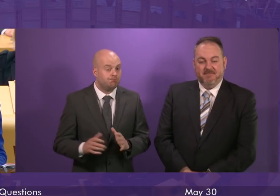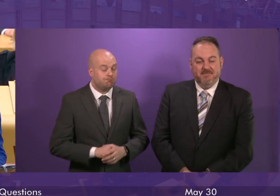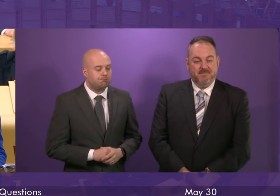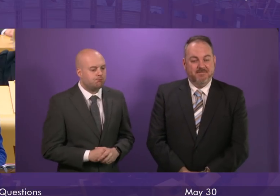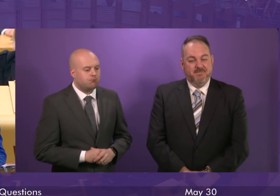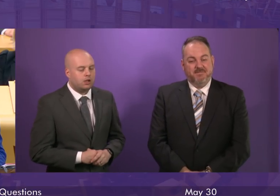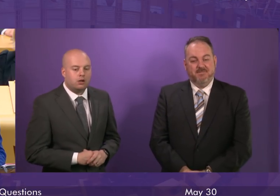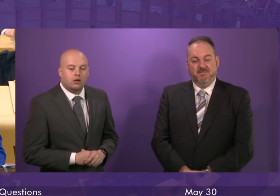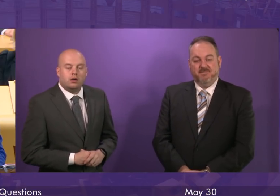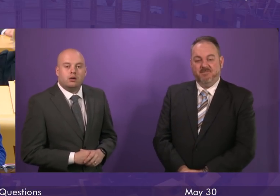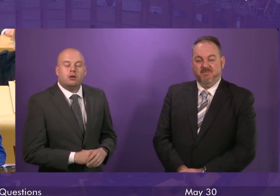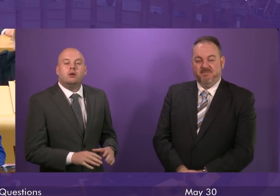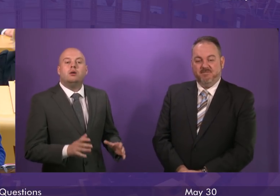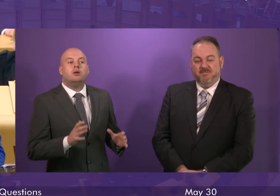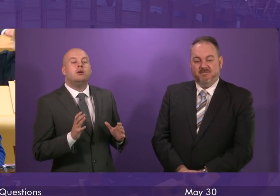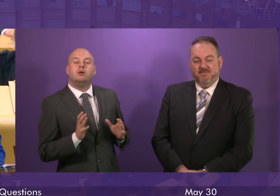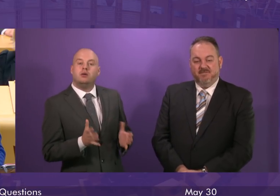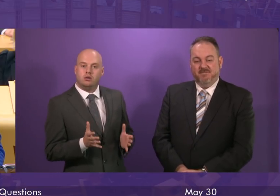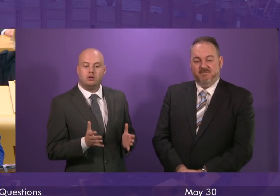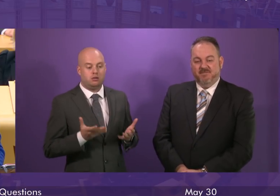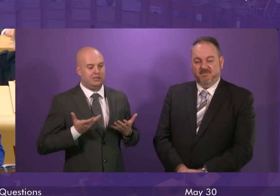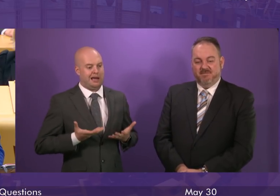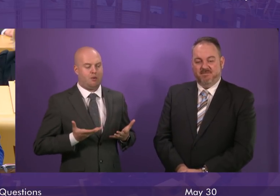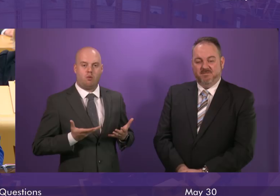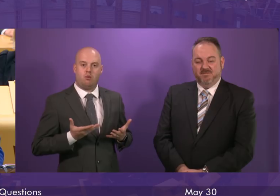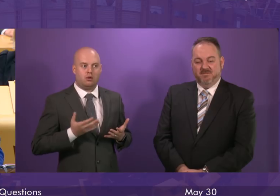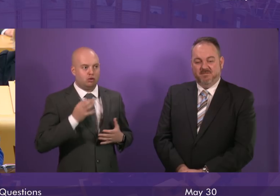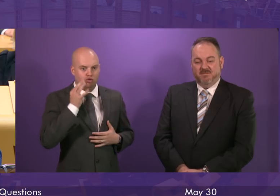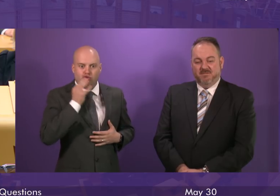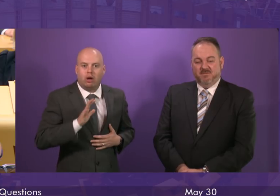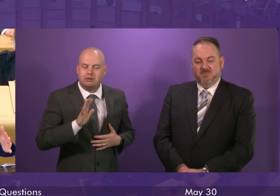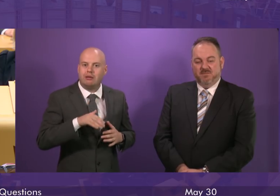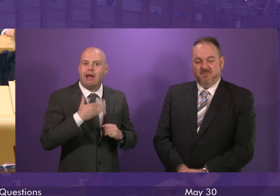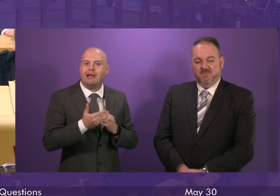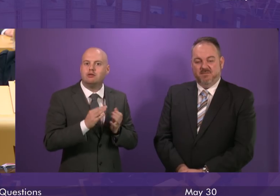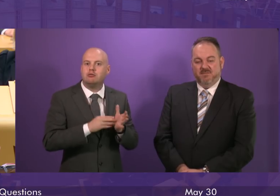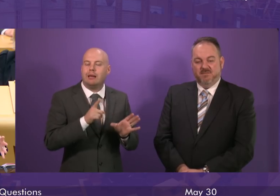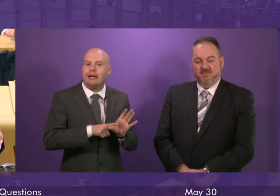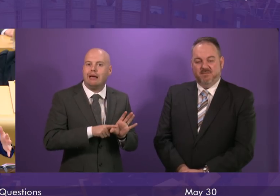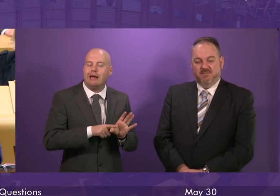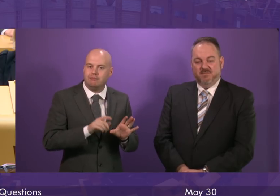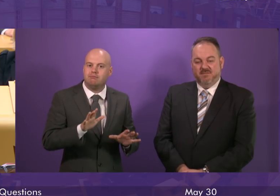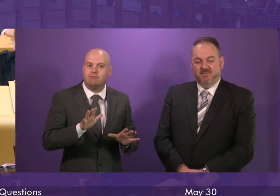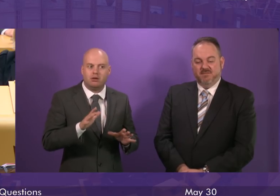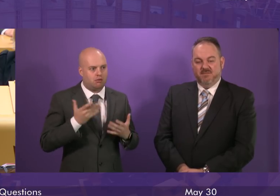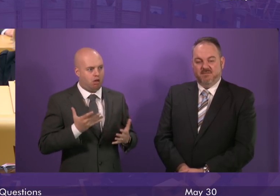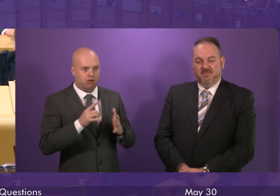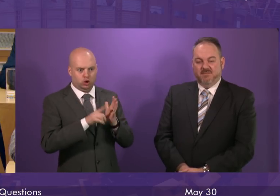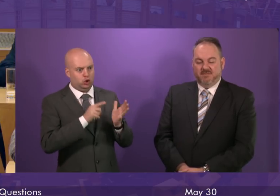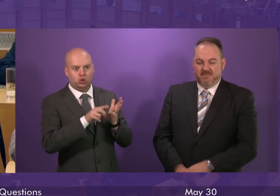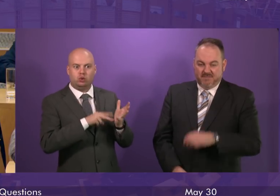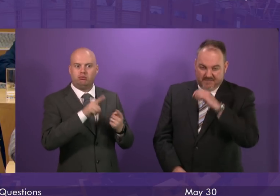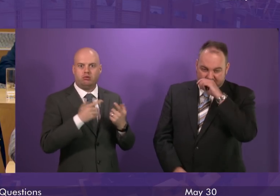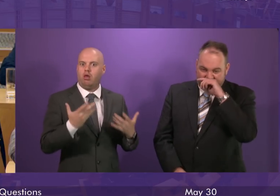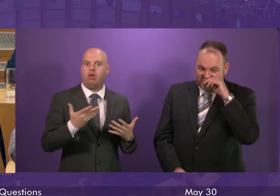Well, if I can point out, it is just now the end of May. There will be an update before the end of June, but we're not in June yet.